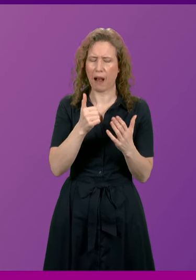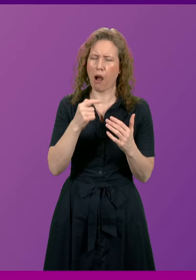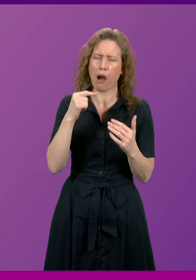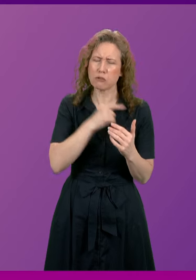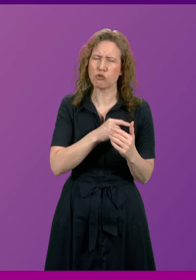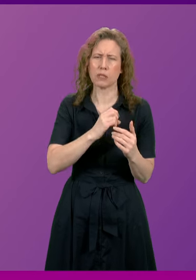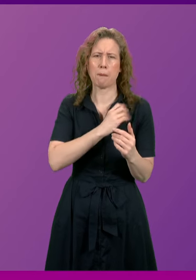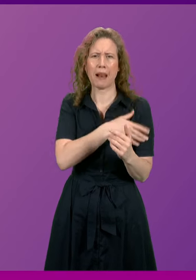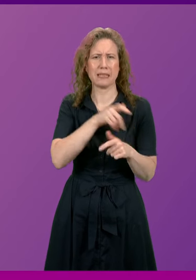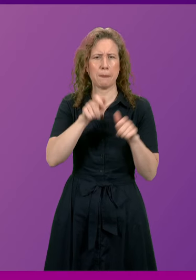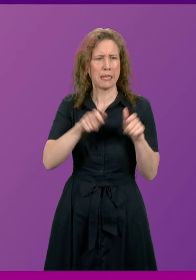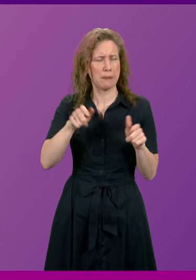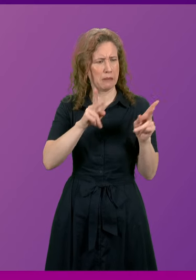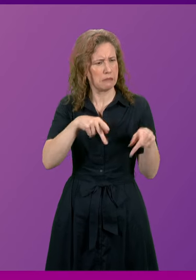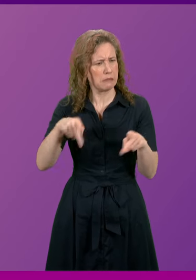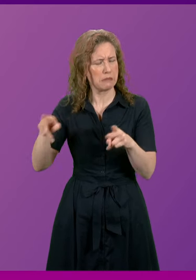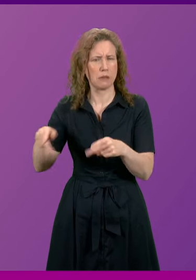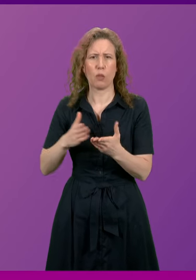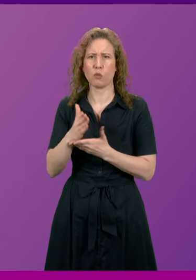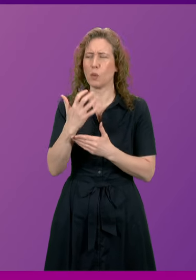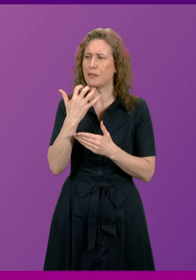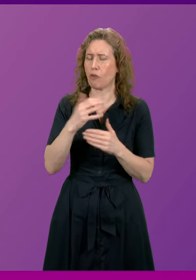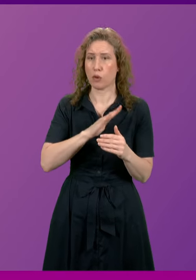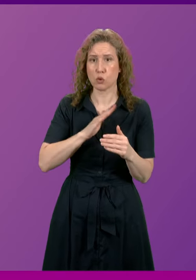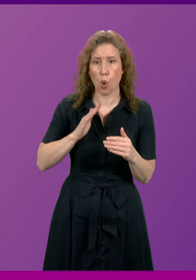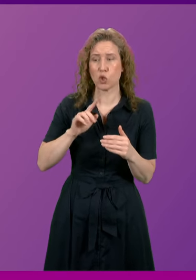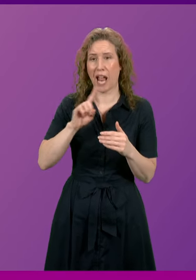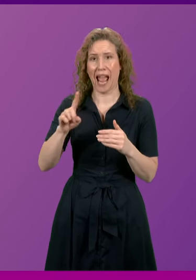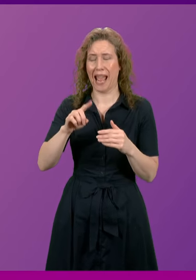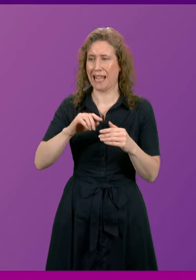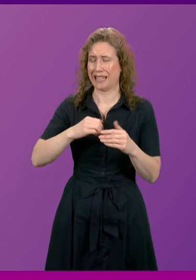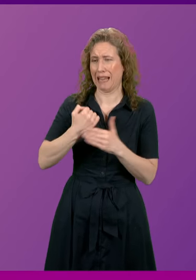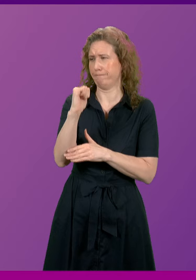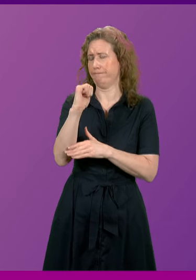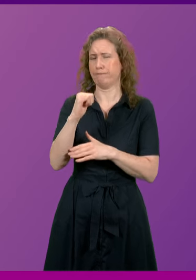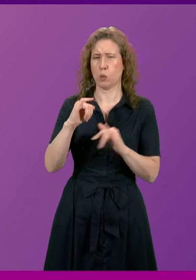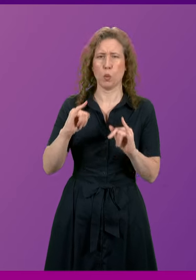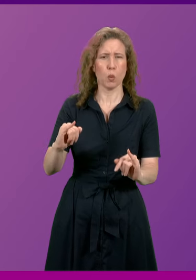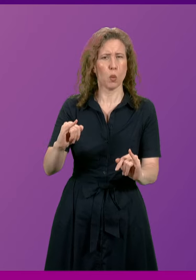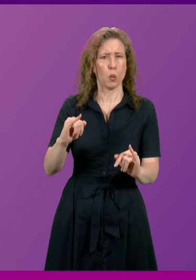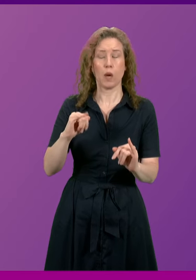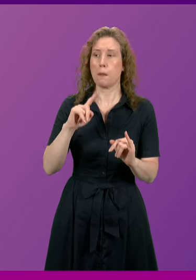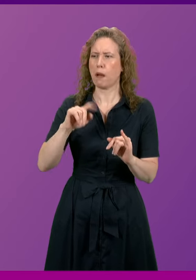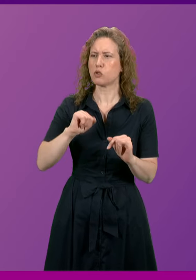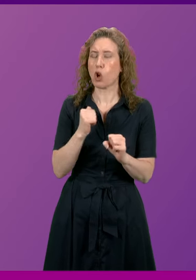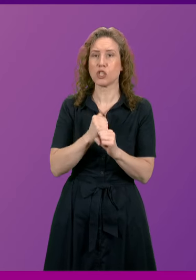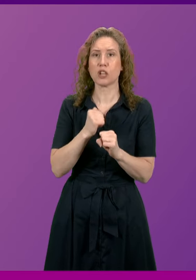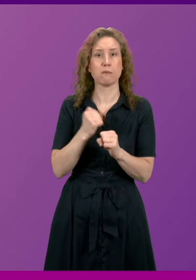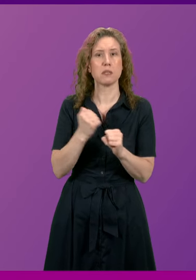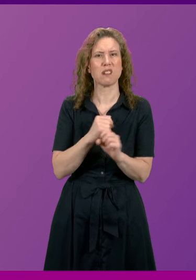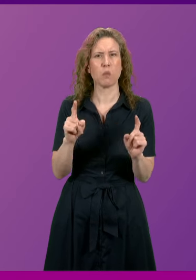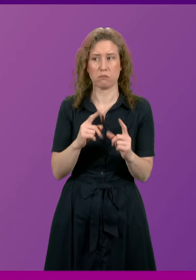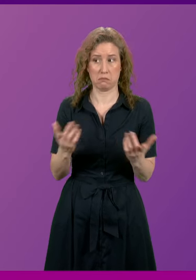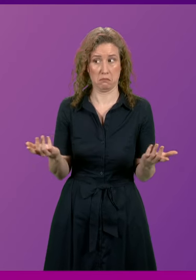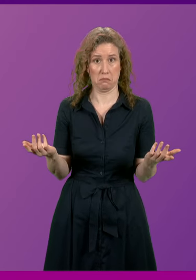Palestinians have been killed by Israeli soldiers and extremists and yet the Scottish government has not yet